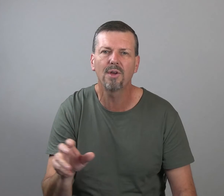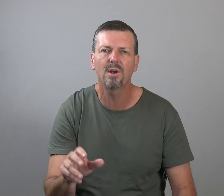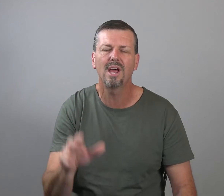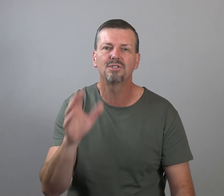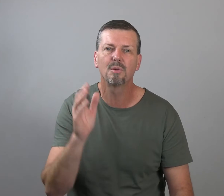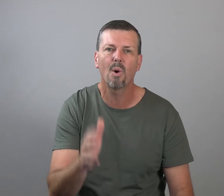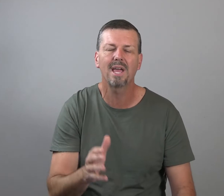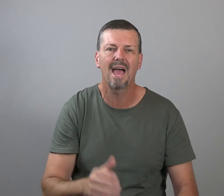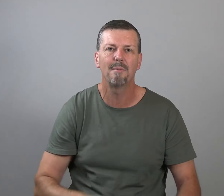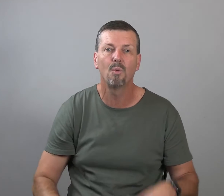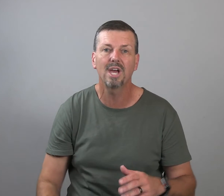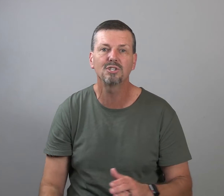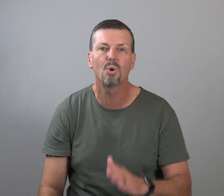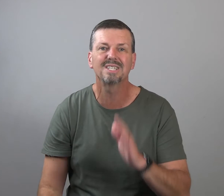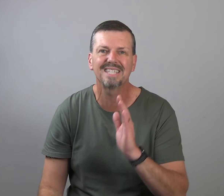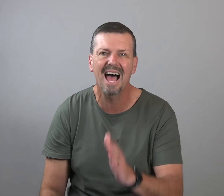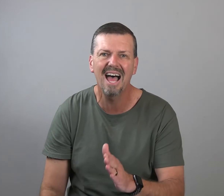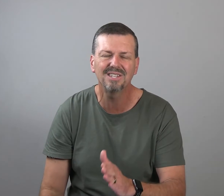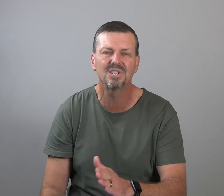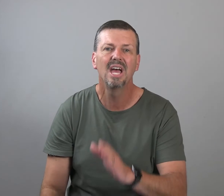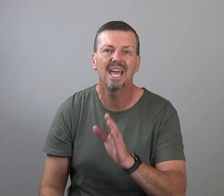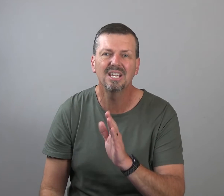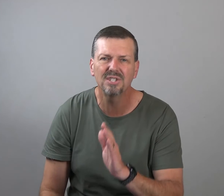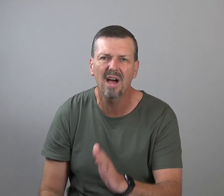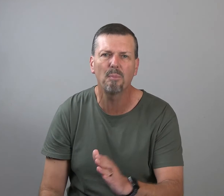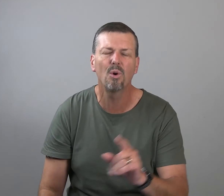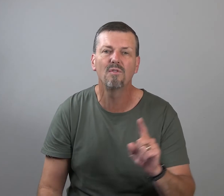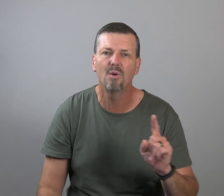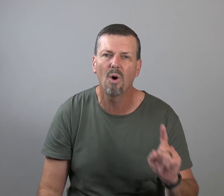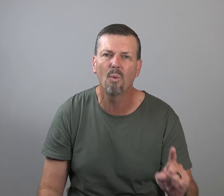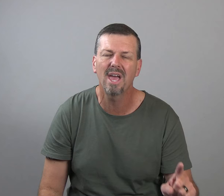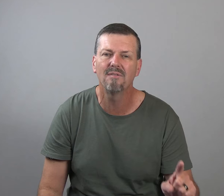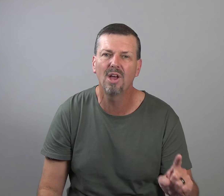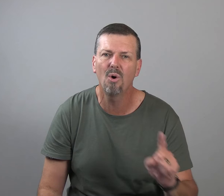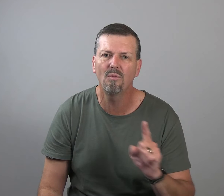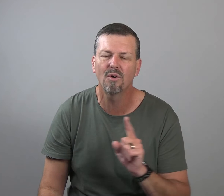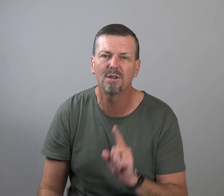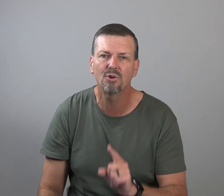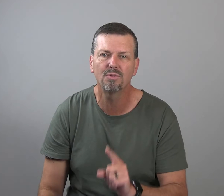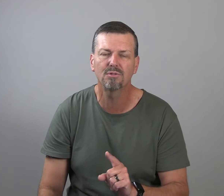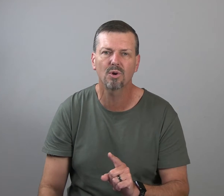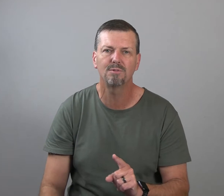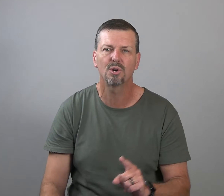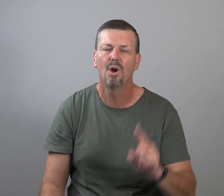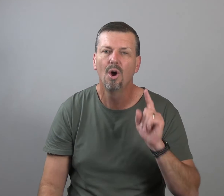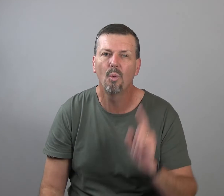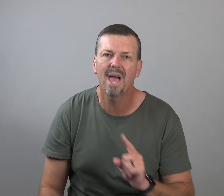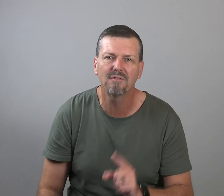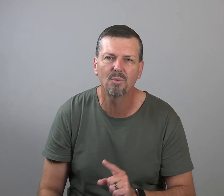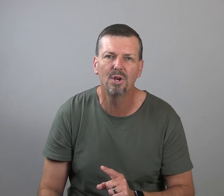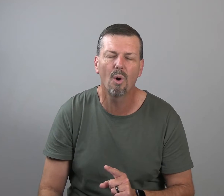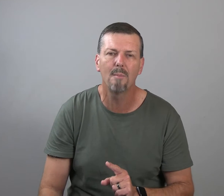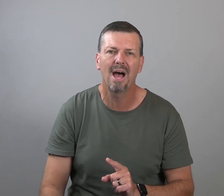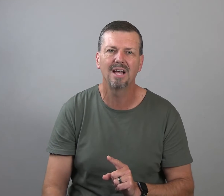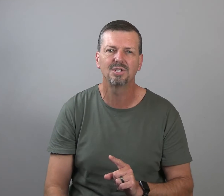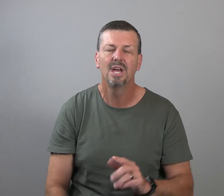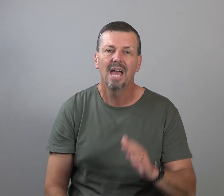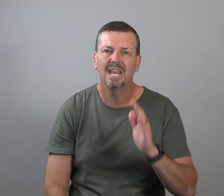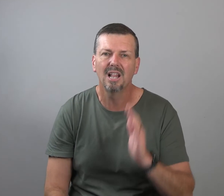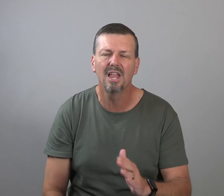to 30 days to break a habit. guess what? Science is now proving what we have known from the truth of Scripture. We have to renew our minds. And it